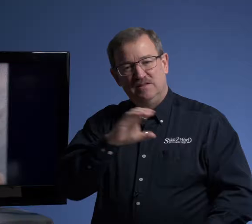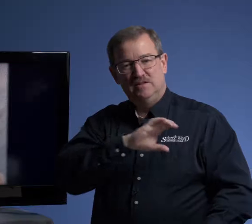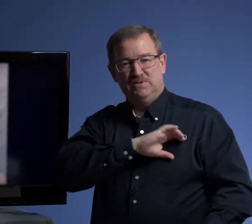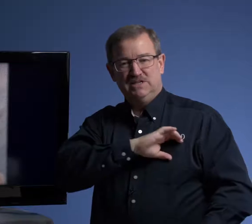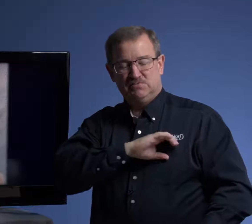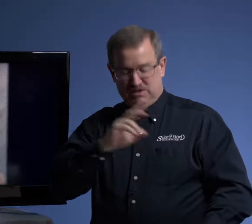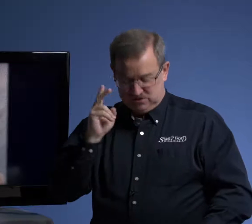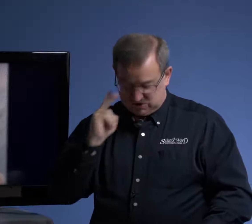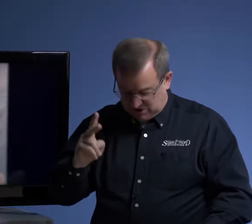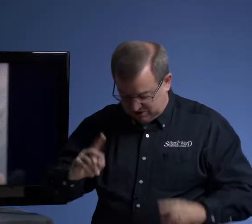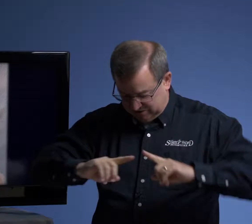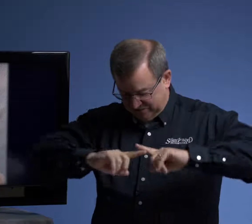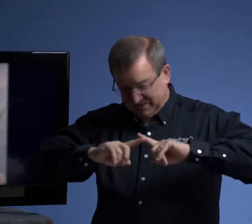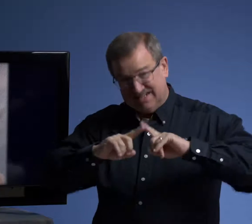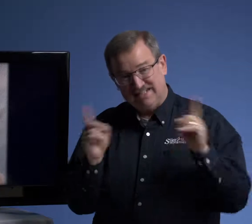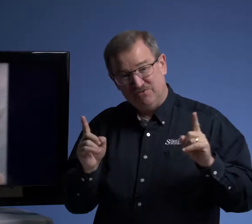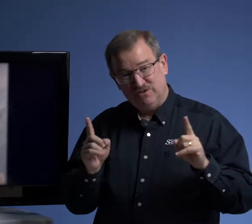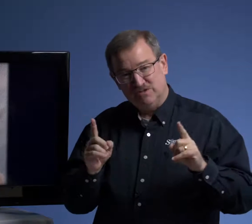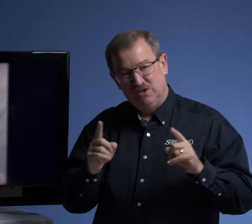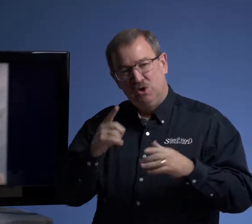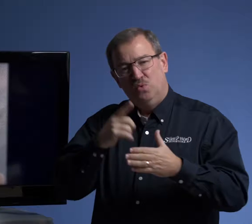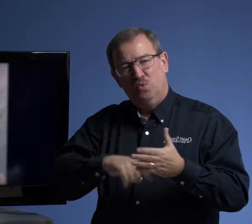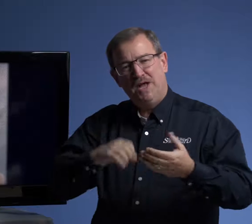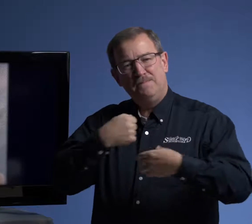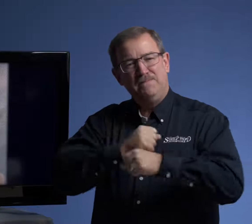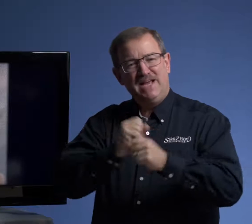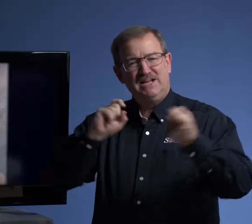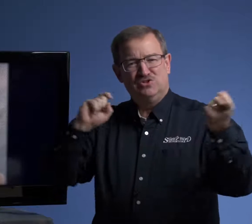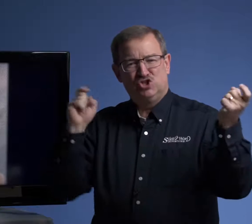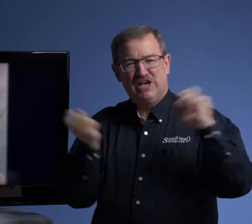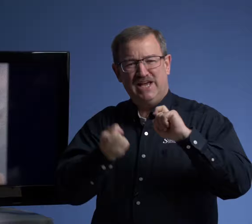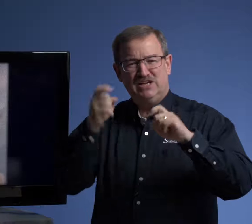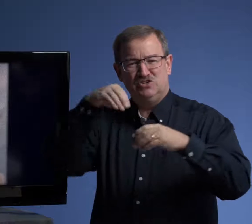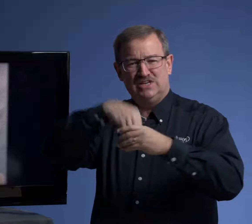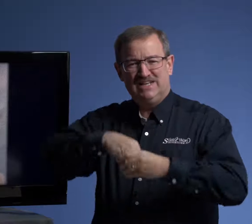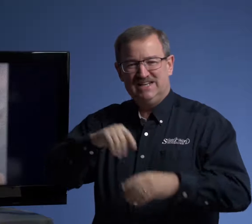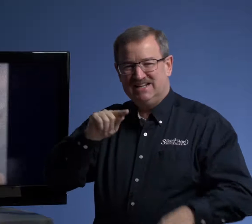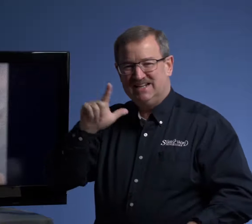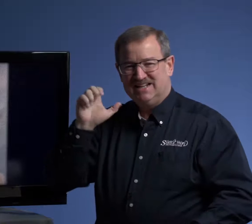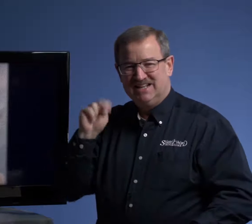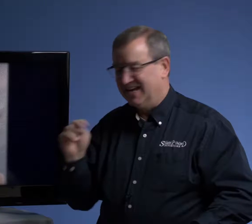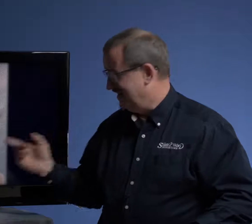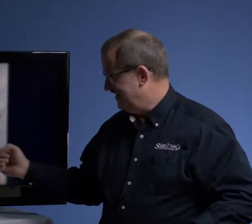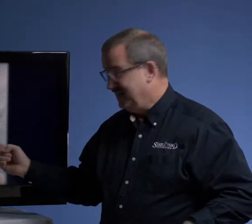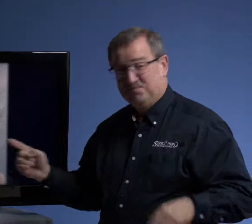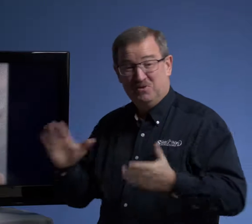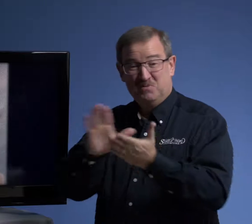The policeman saw a difference. What made the change in Glenn? By the way,